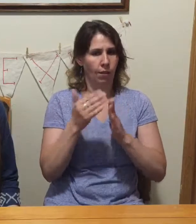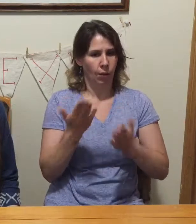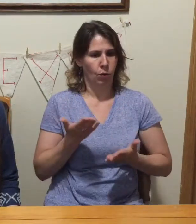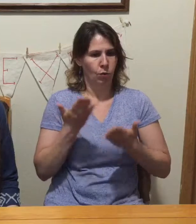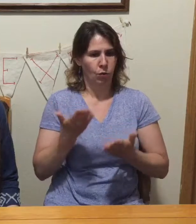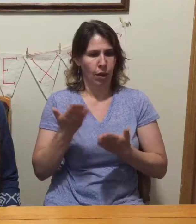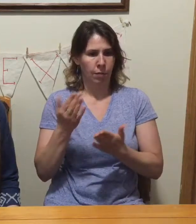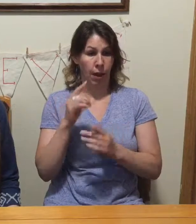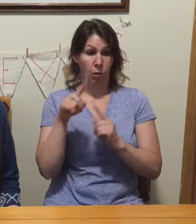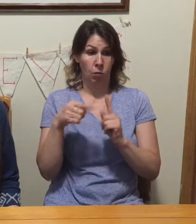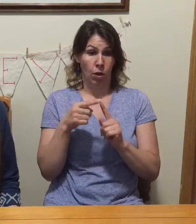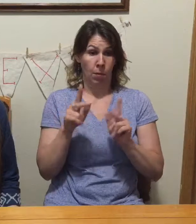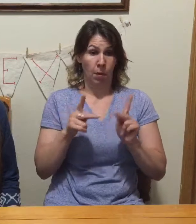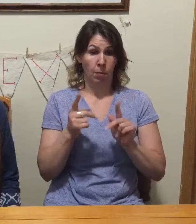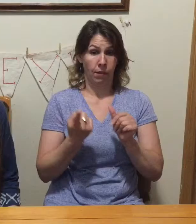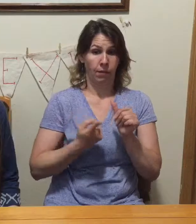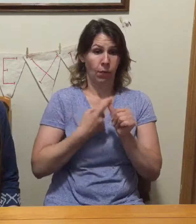first ask about Plexus.